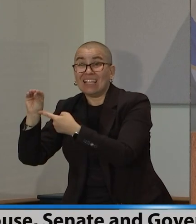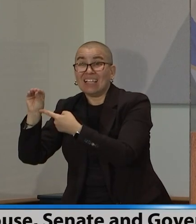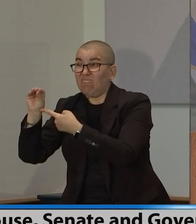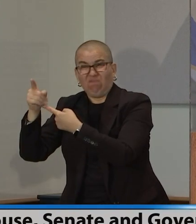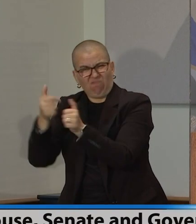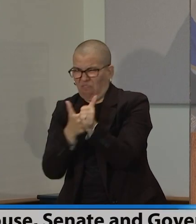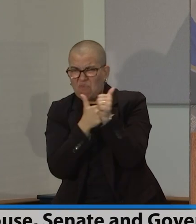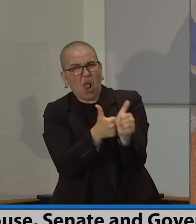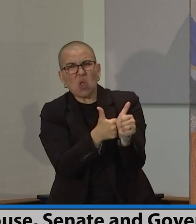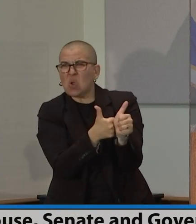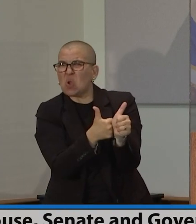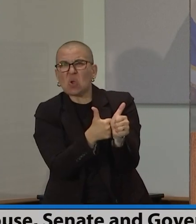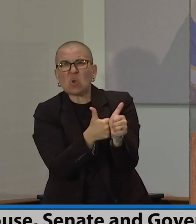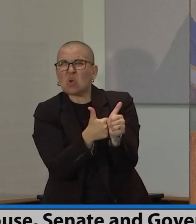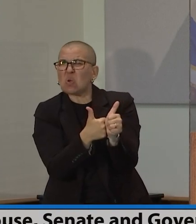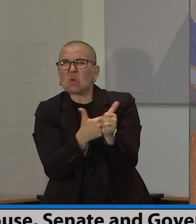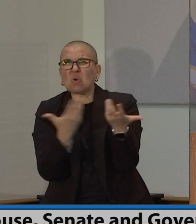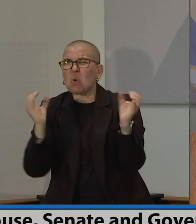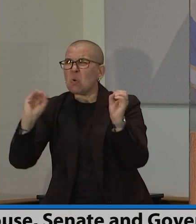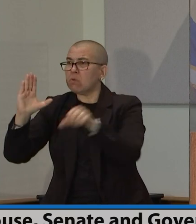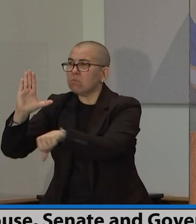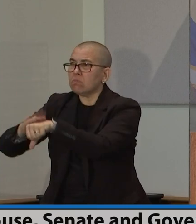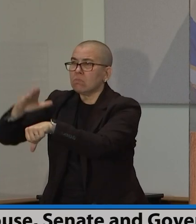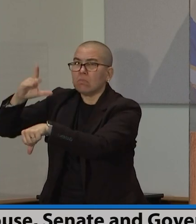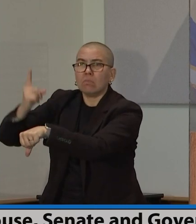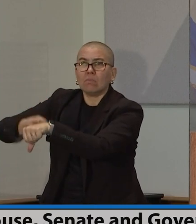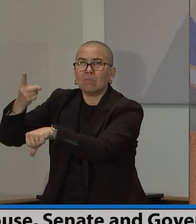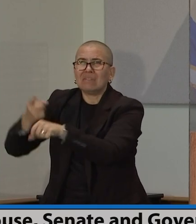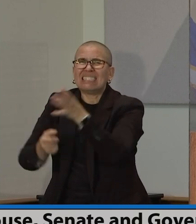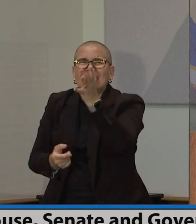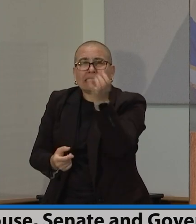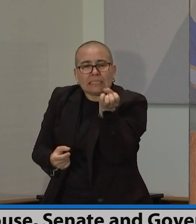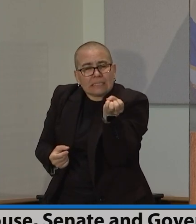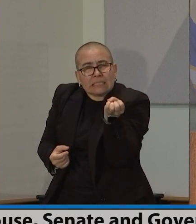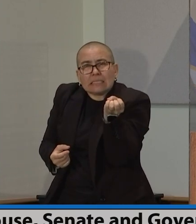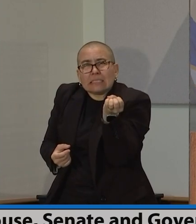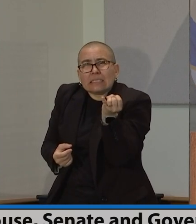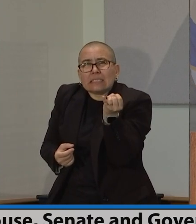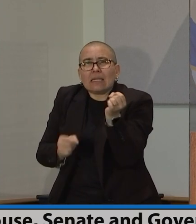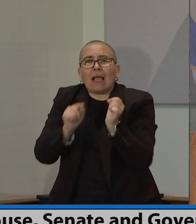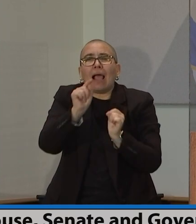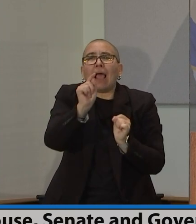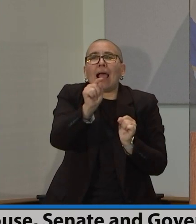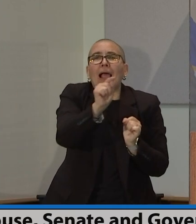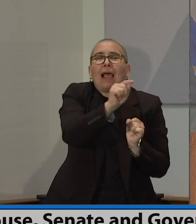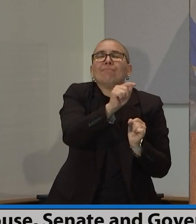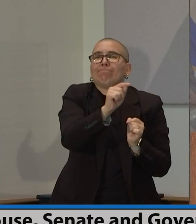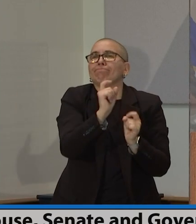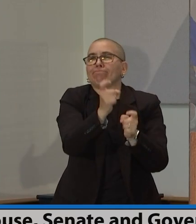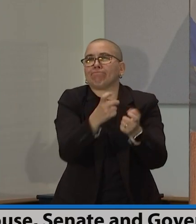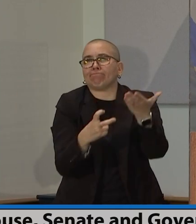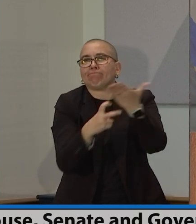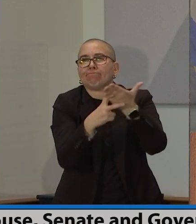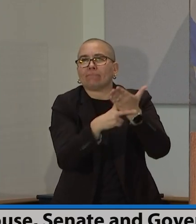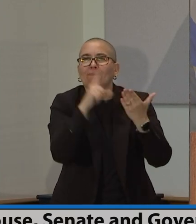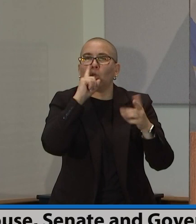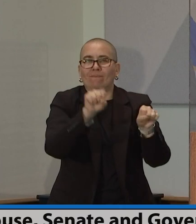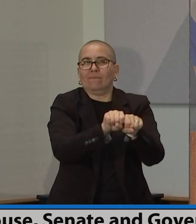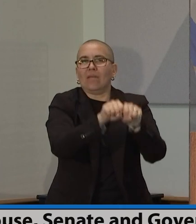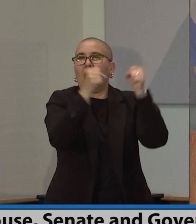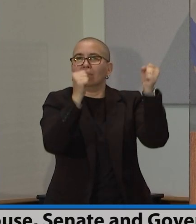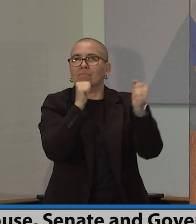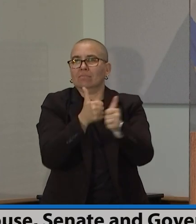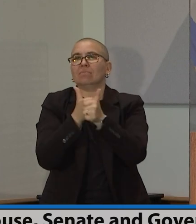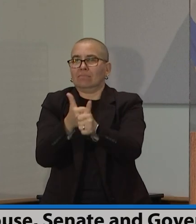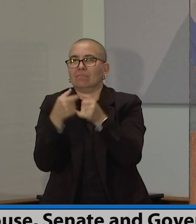notice. It's a much smaller number that ever received a citation for this. So I think it should be noted that the good actors in this did that.